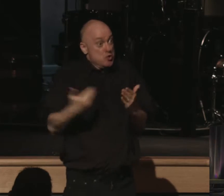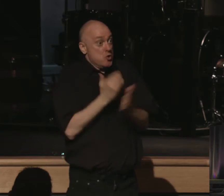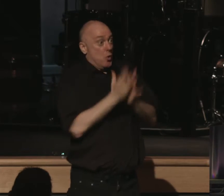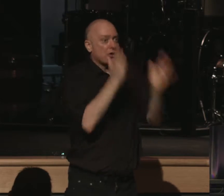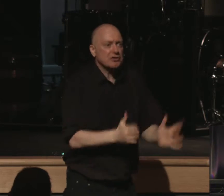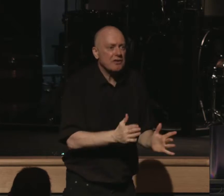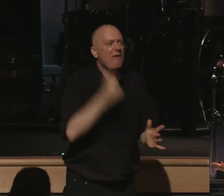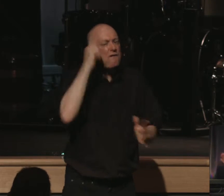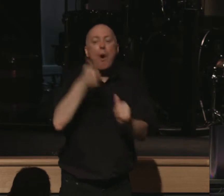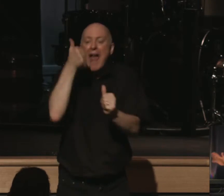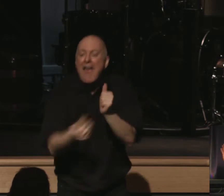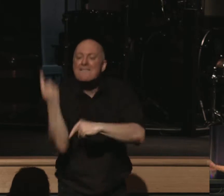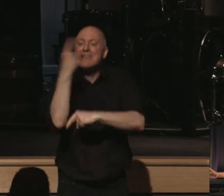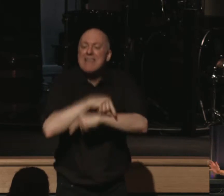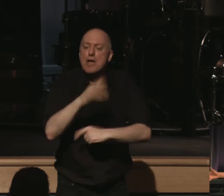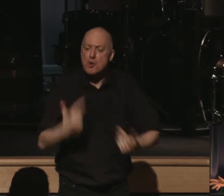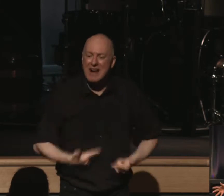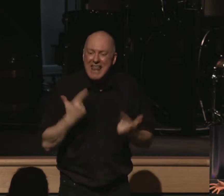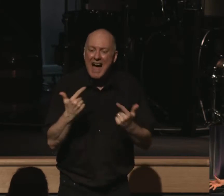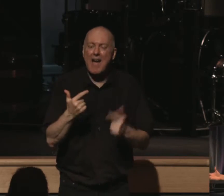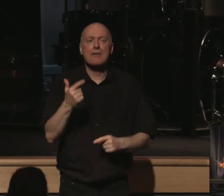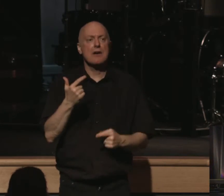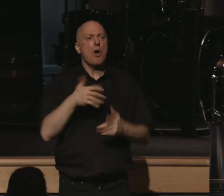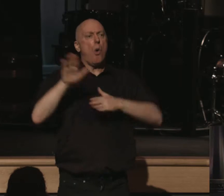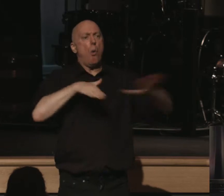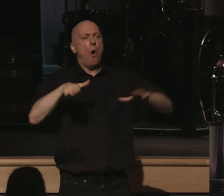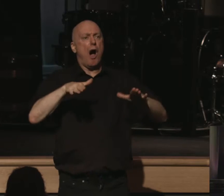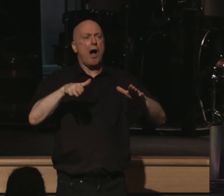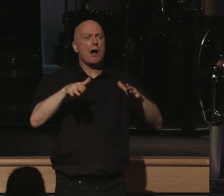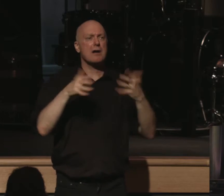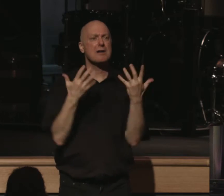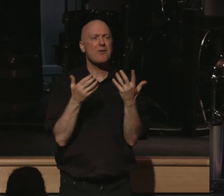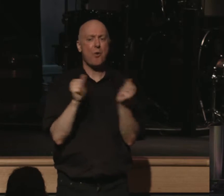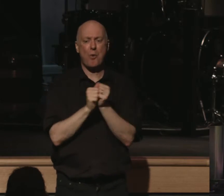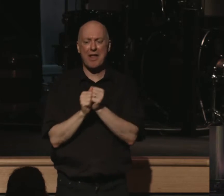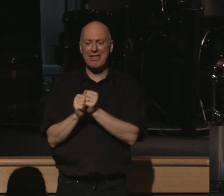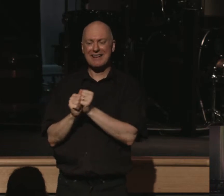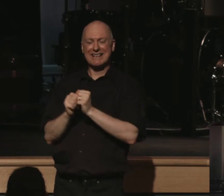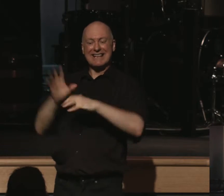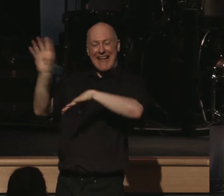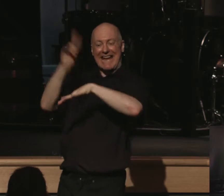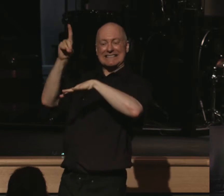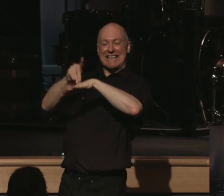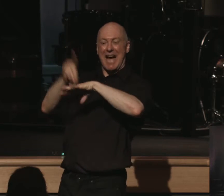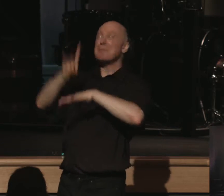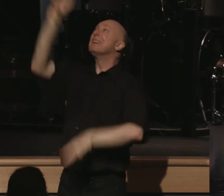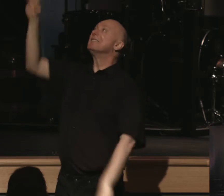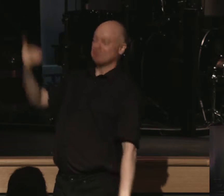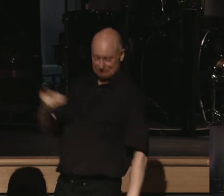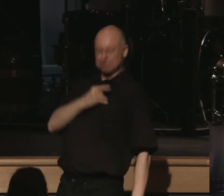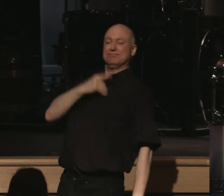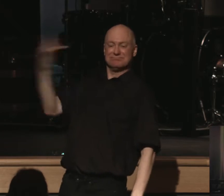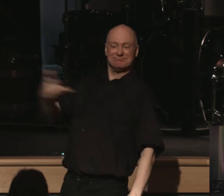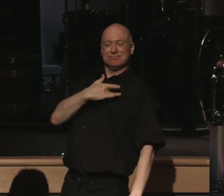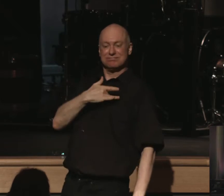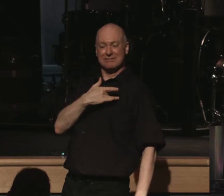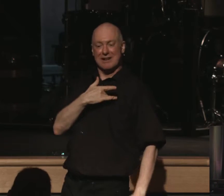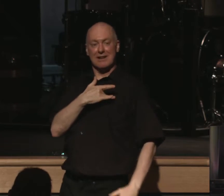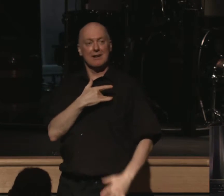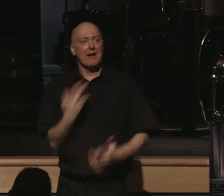every single day of your life in Christ. You're to walk with this diamond in your heart all the days. You wake up in the morning and you say, I